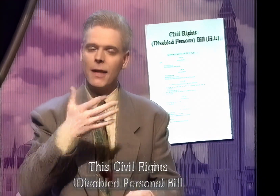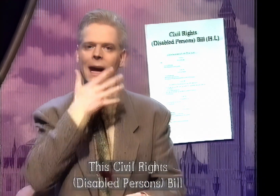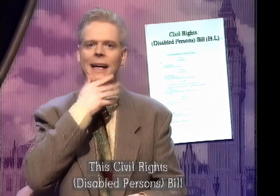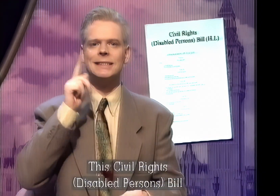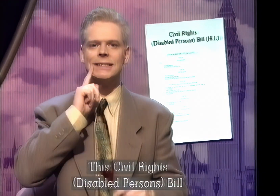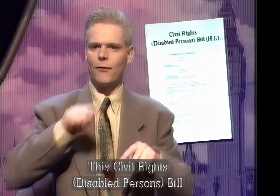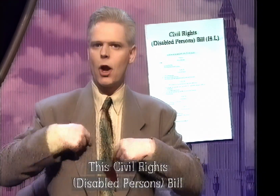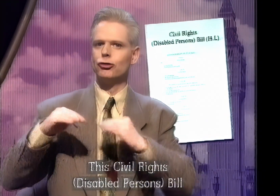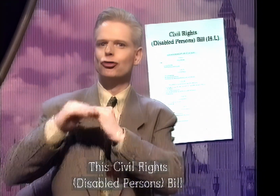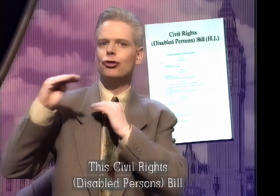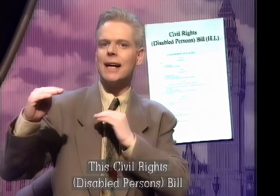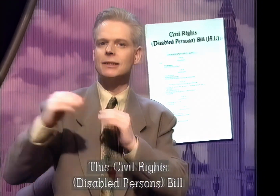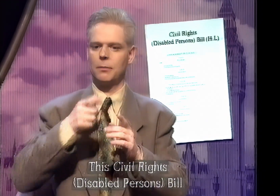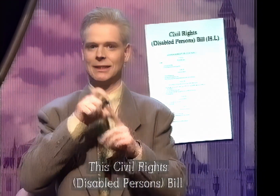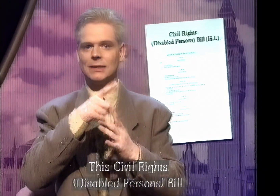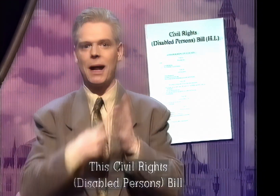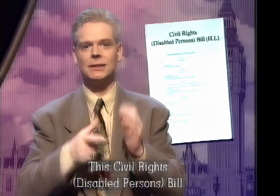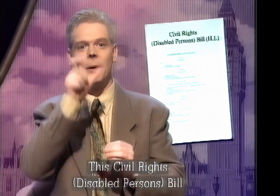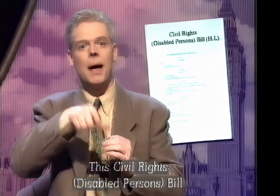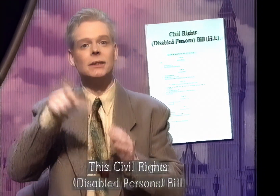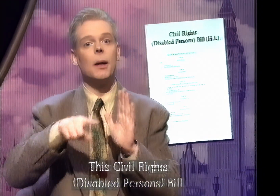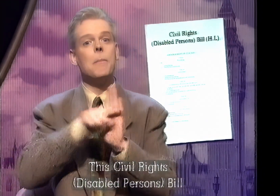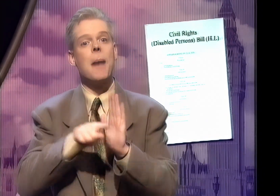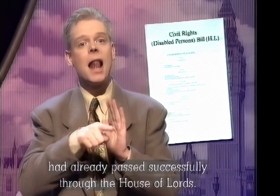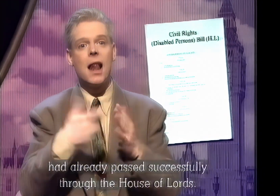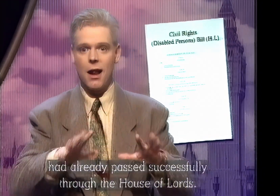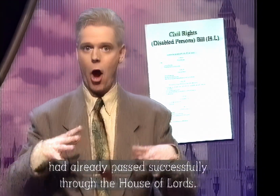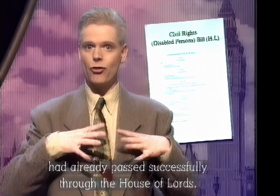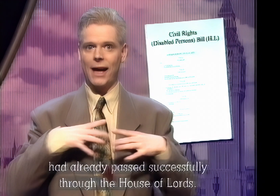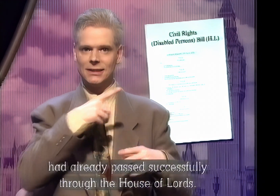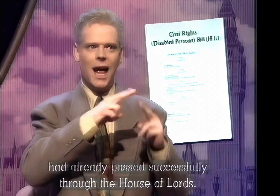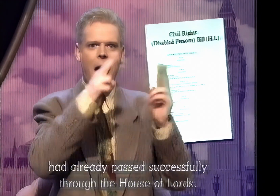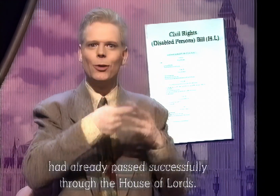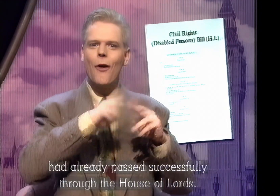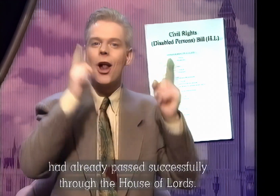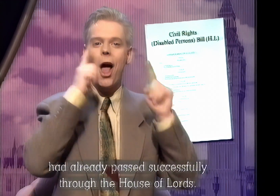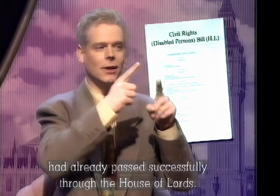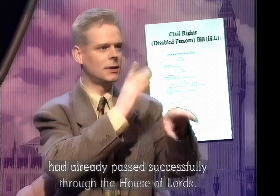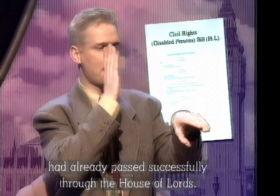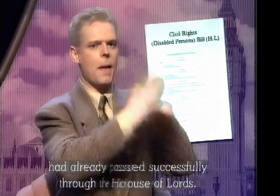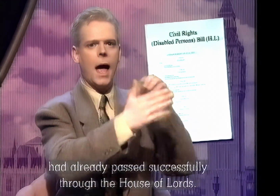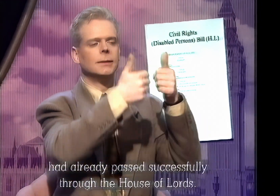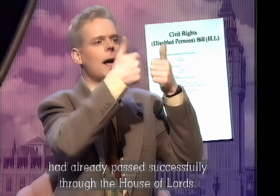This civil rights disabled persons bill. Had already passed successfully through the House of Lords.